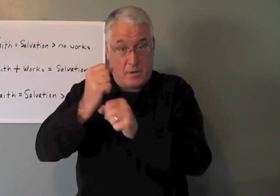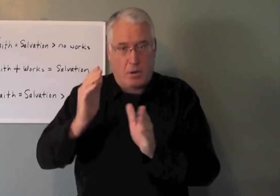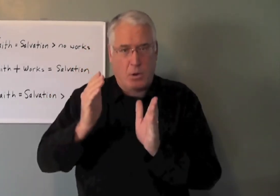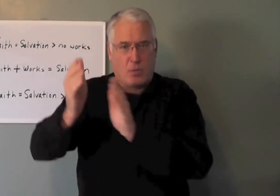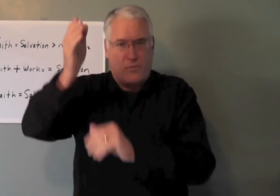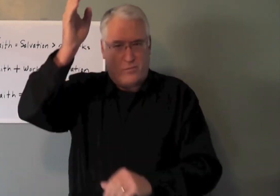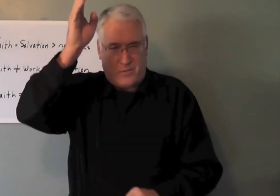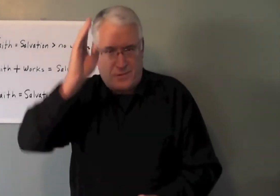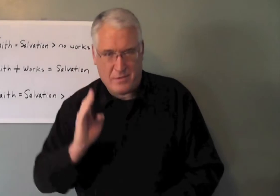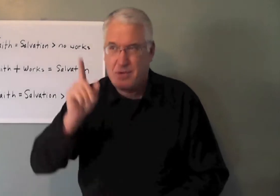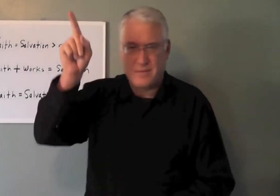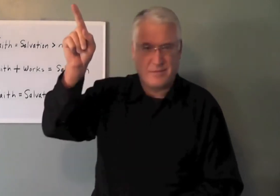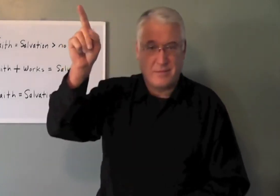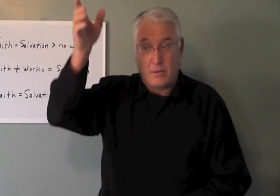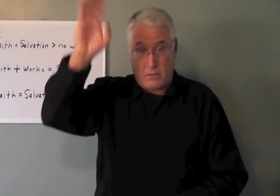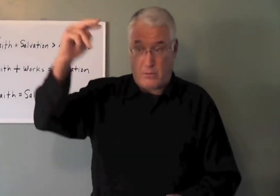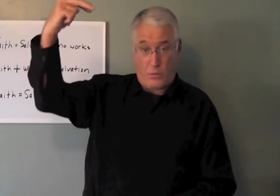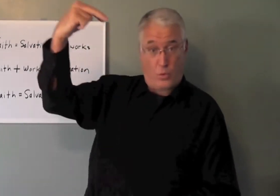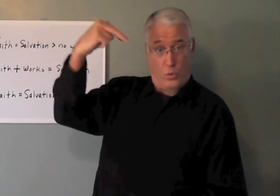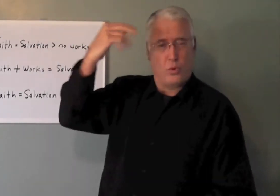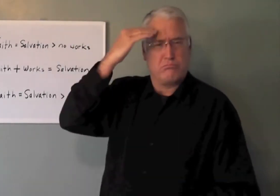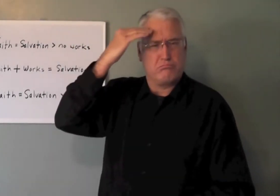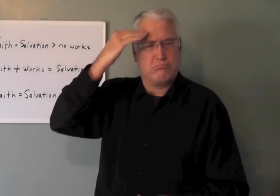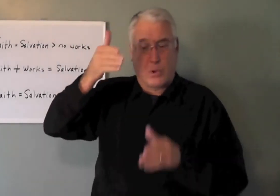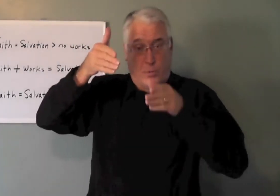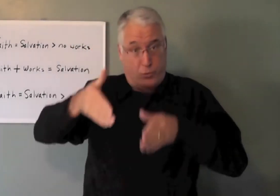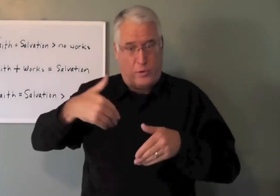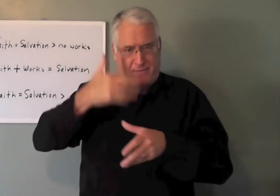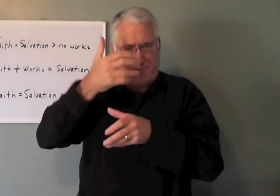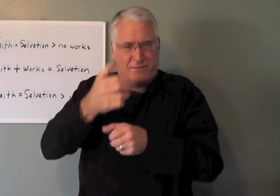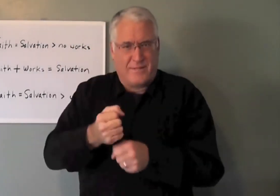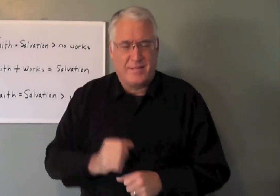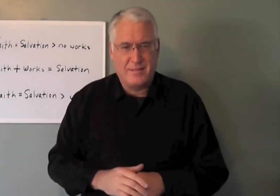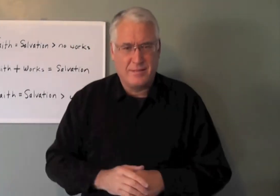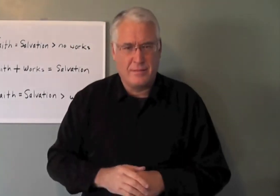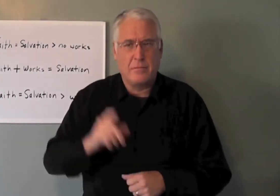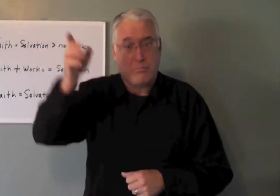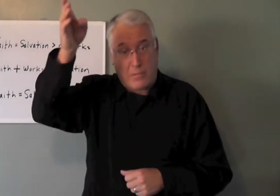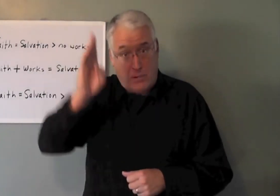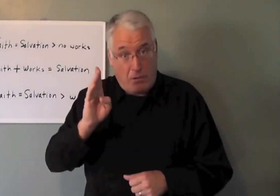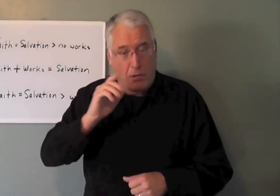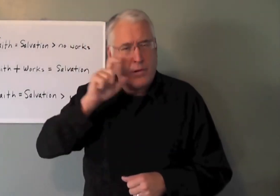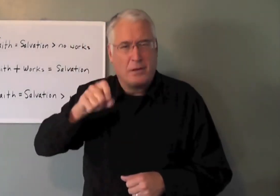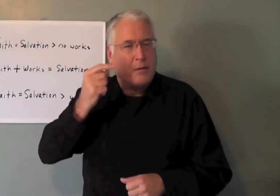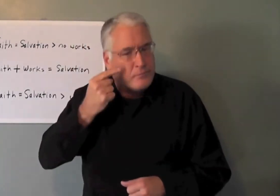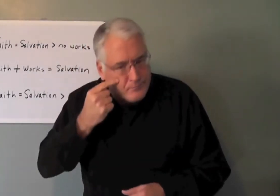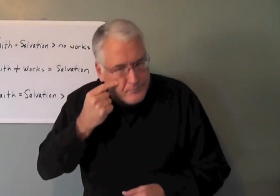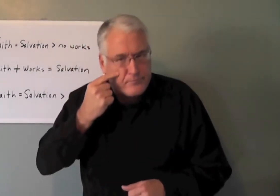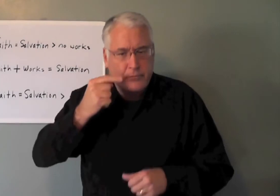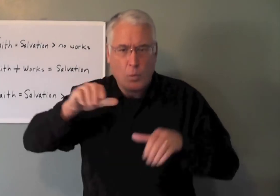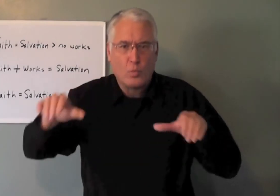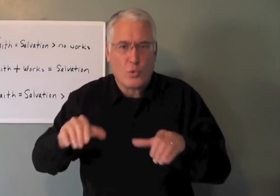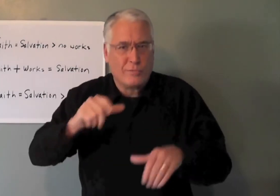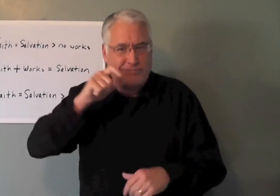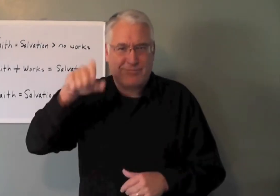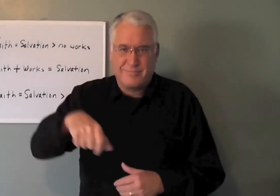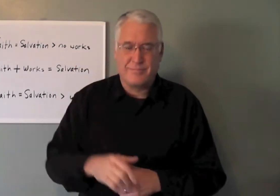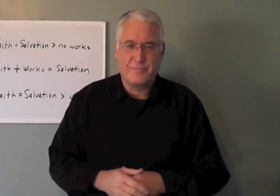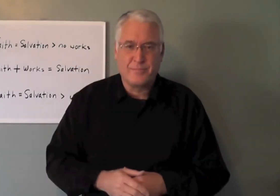justification by faith before God. God sees us and he knows the person's faith. God doesn't have to see works for